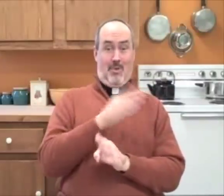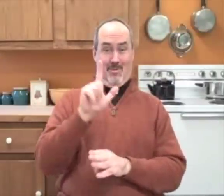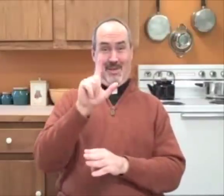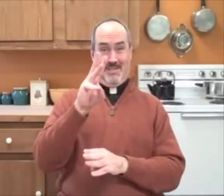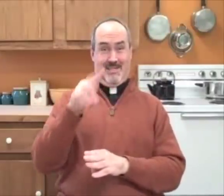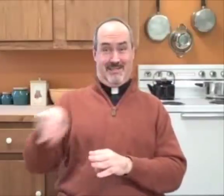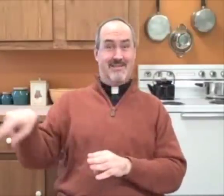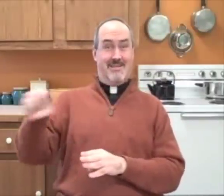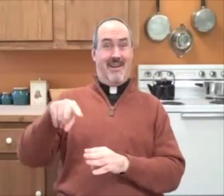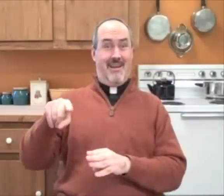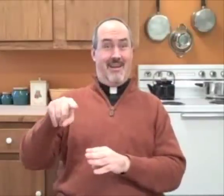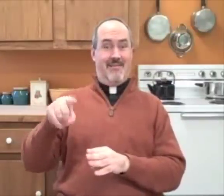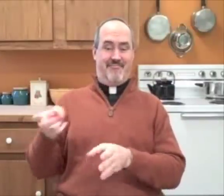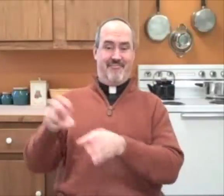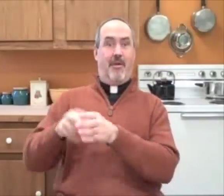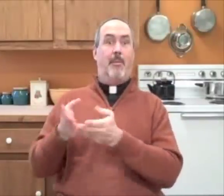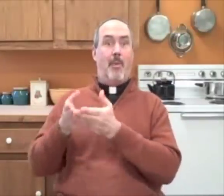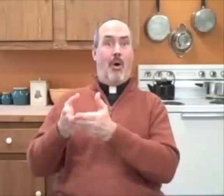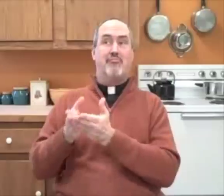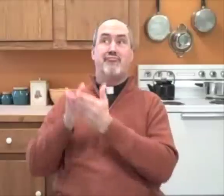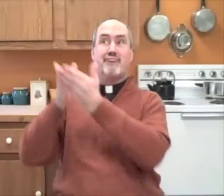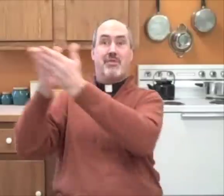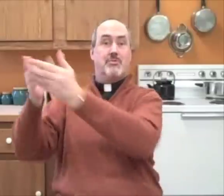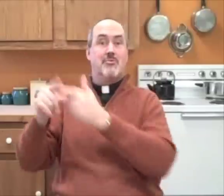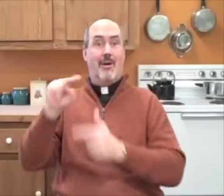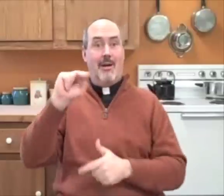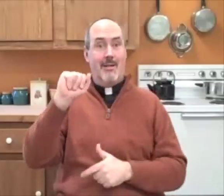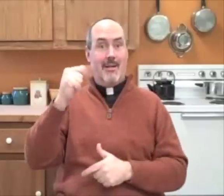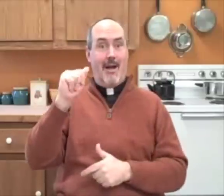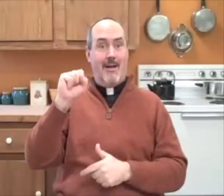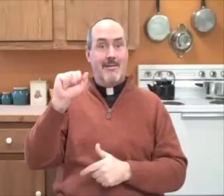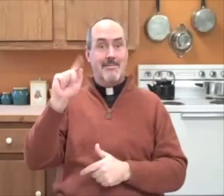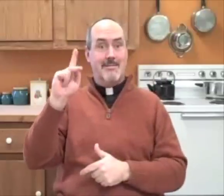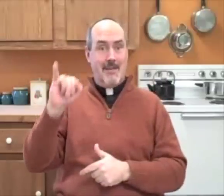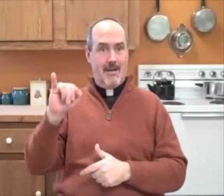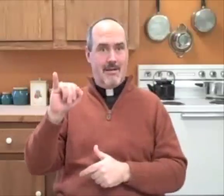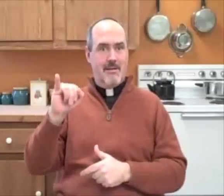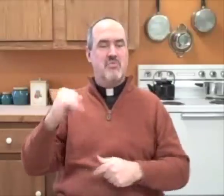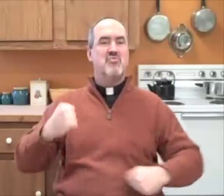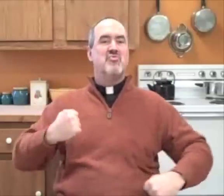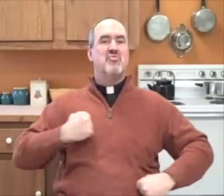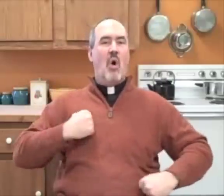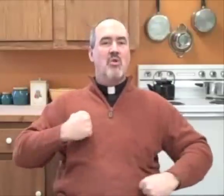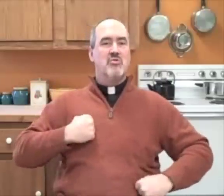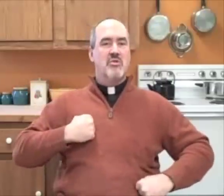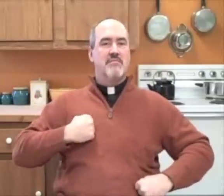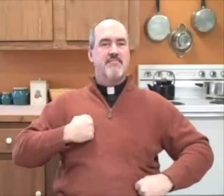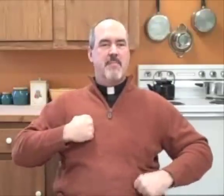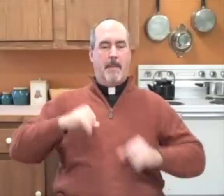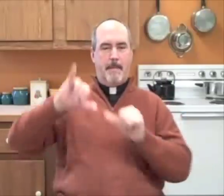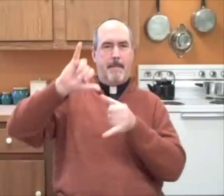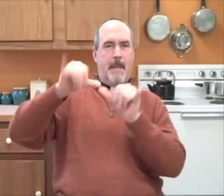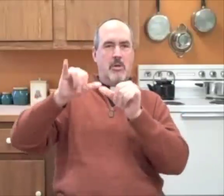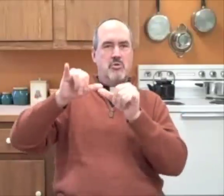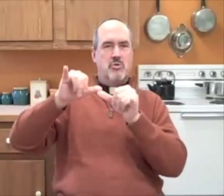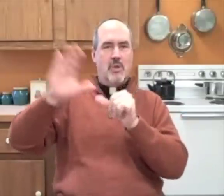Before the 26 were killed, they were put into a boat by soldiers and they were measured for their height.